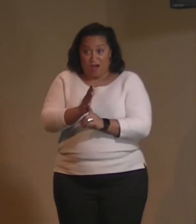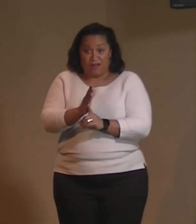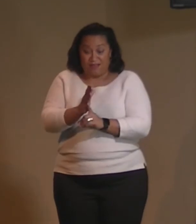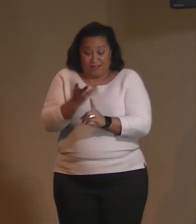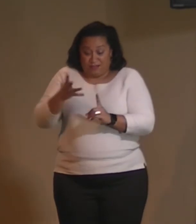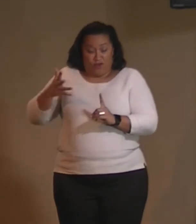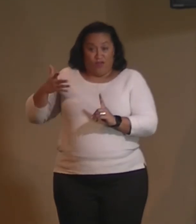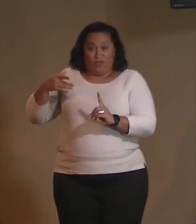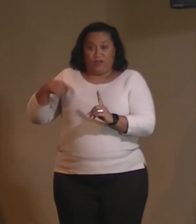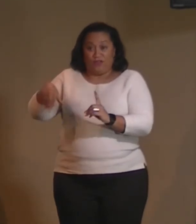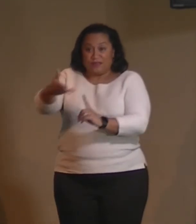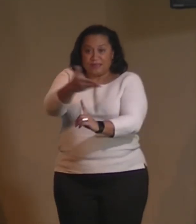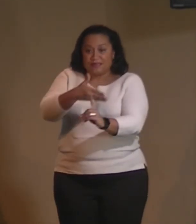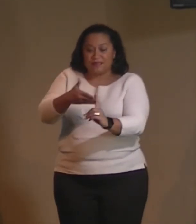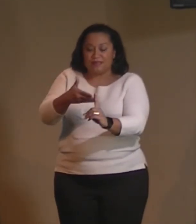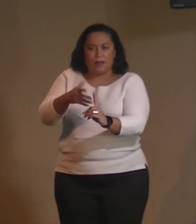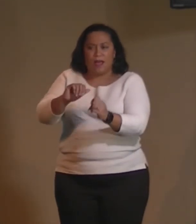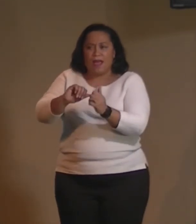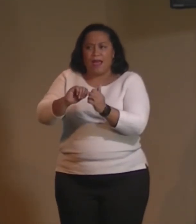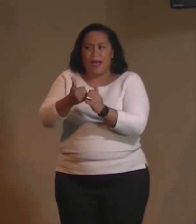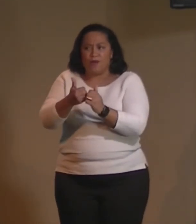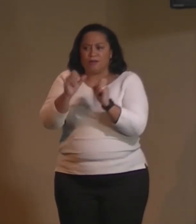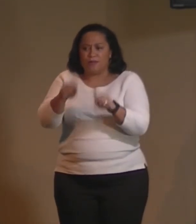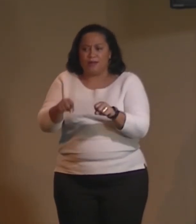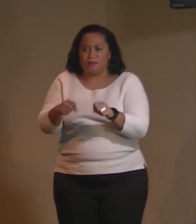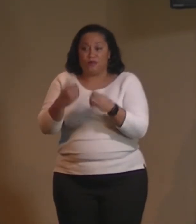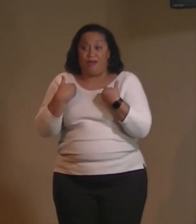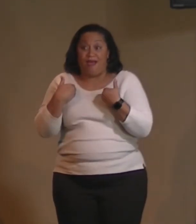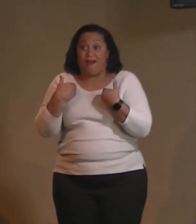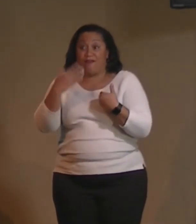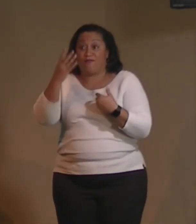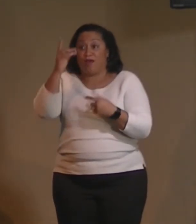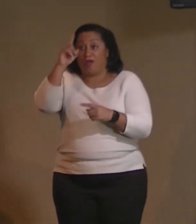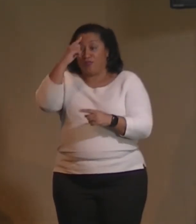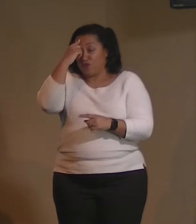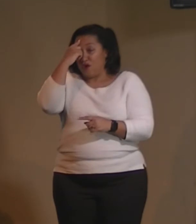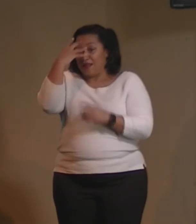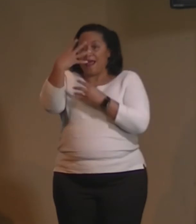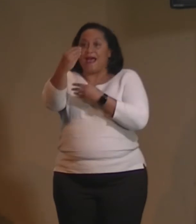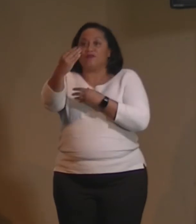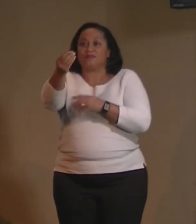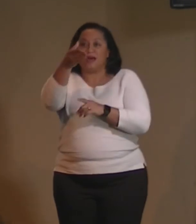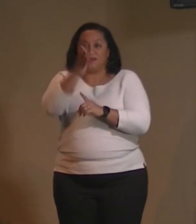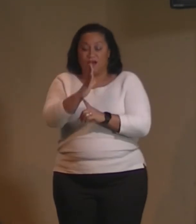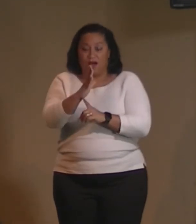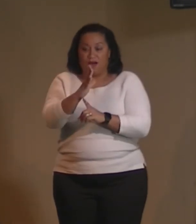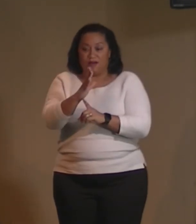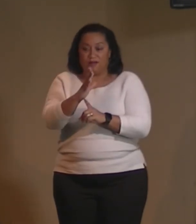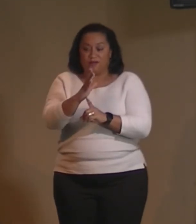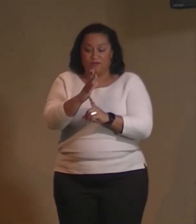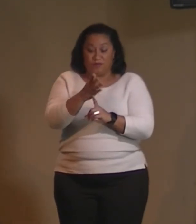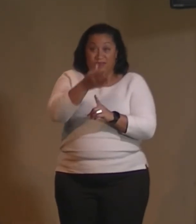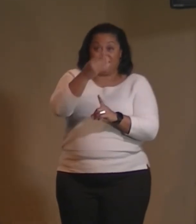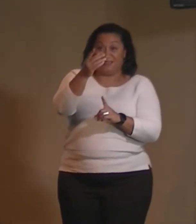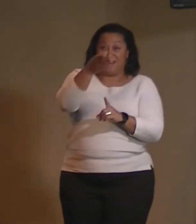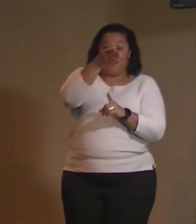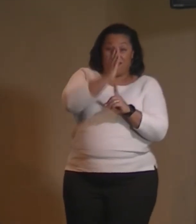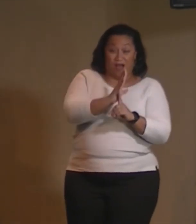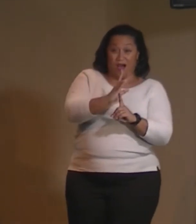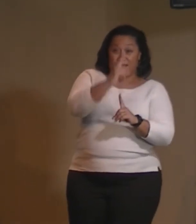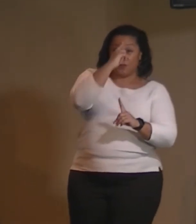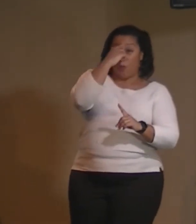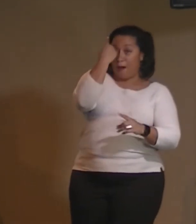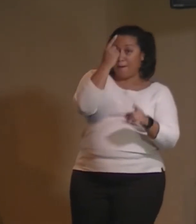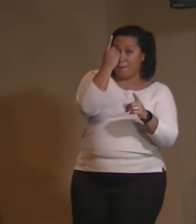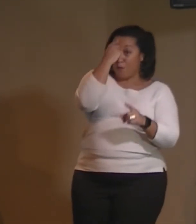then how is it possible for there to be a thought outside of God there is only one mind that mind is God's mind that mind is always thinking it is